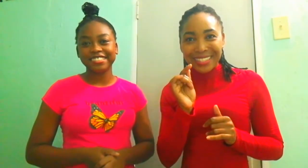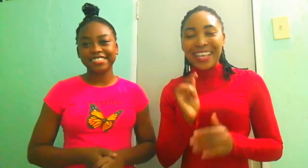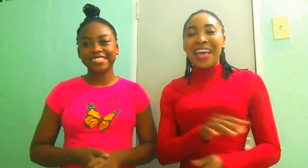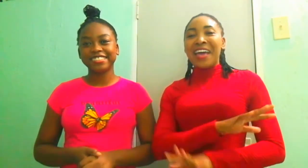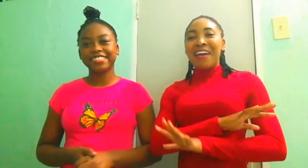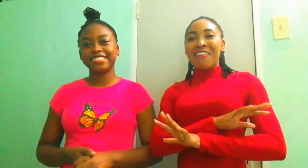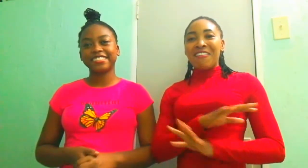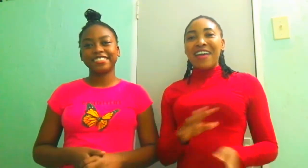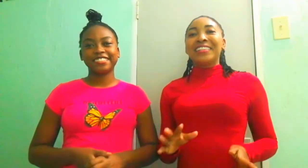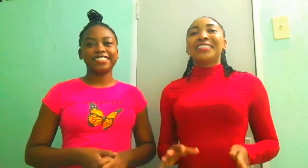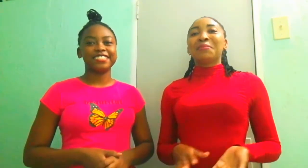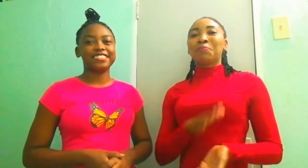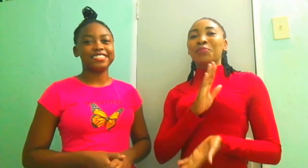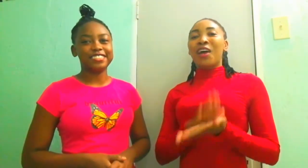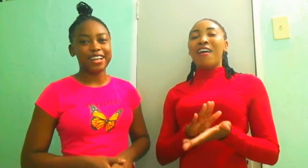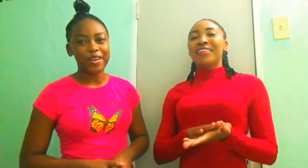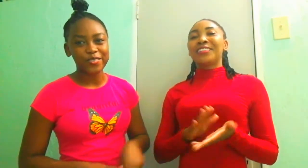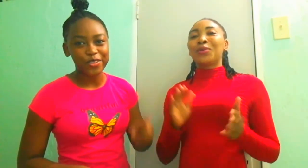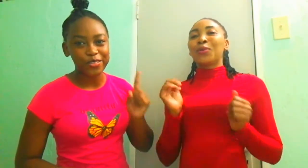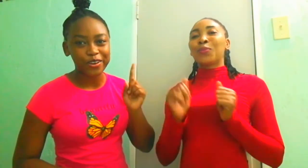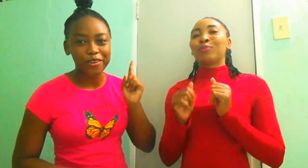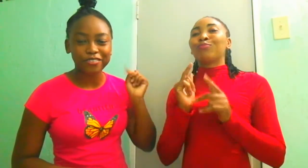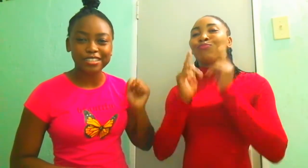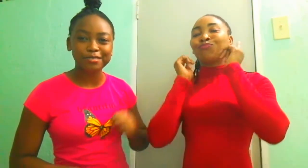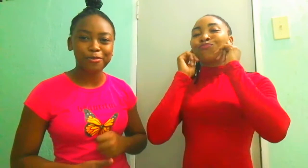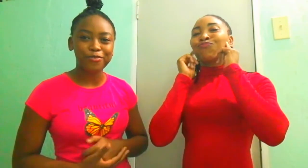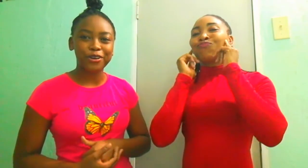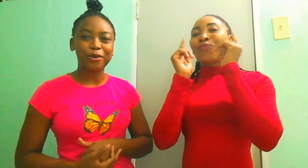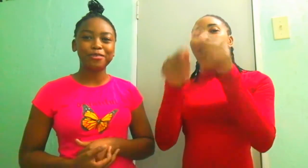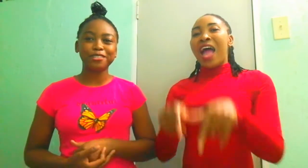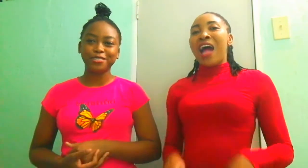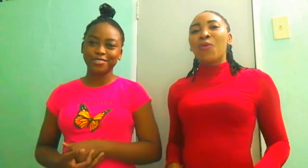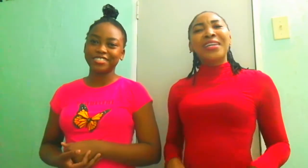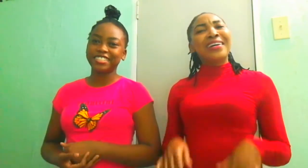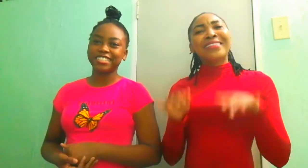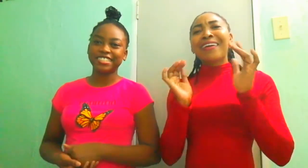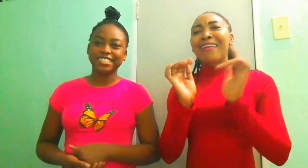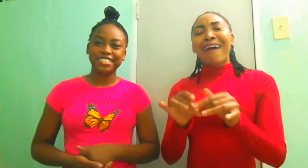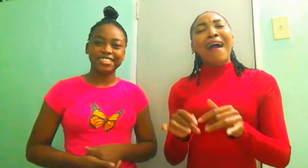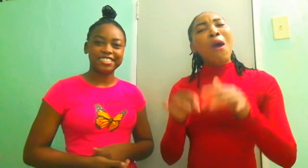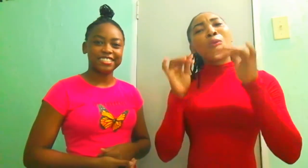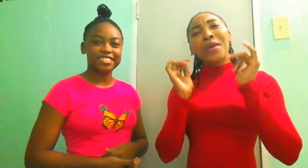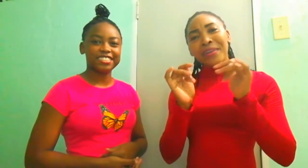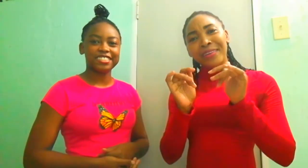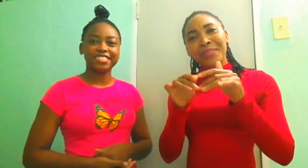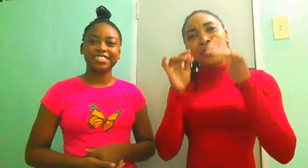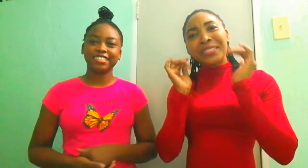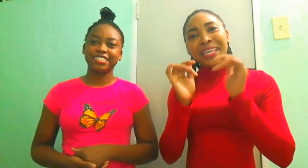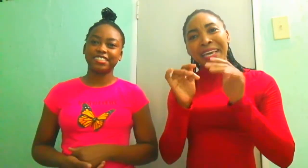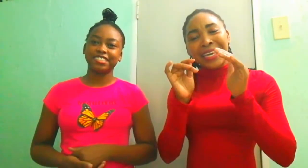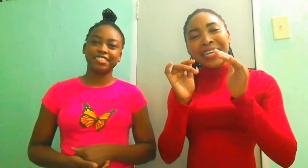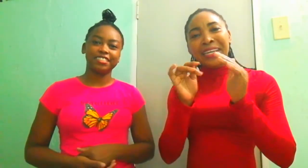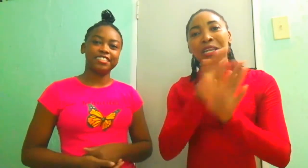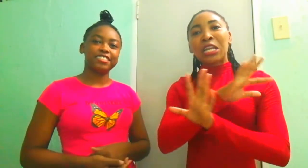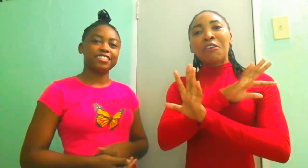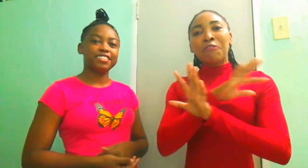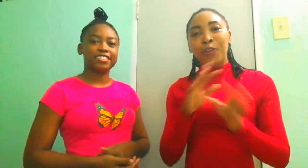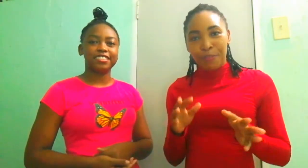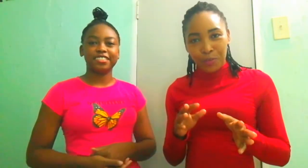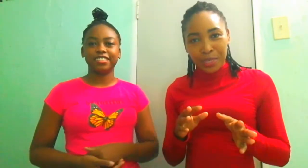right all right so look out for this movie coming soon and we're gonna be taking forever with